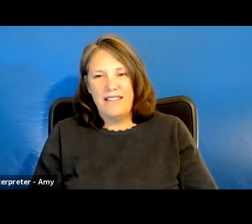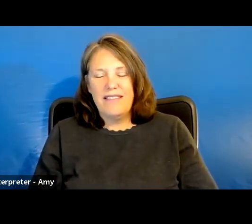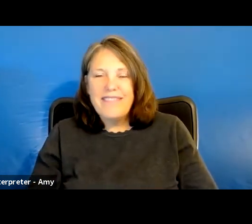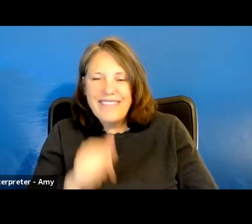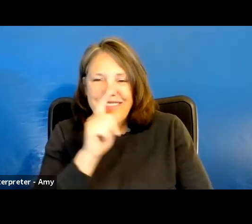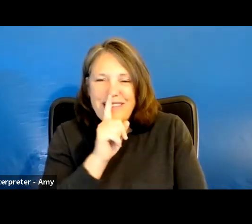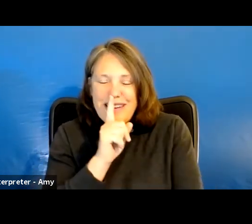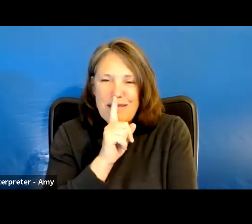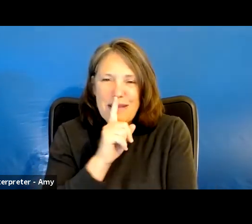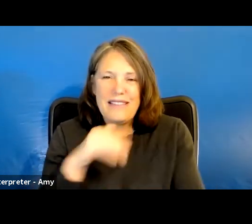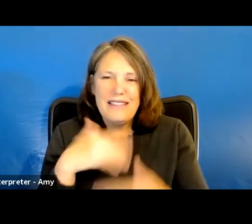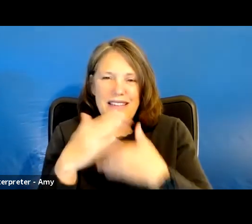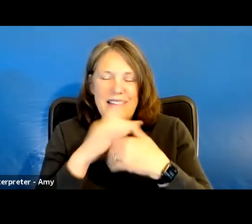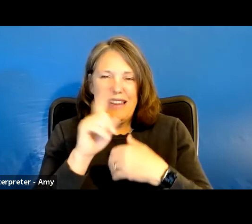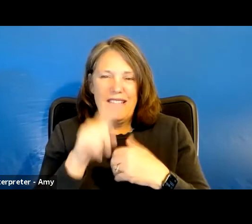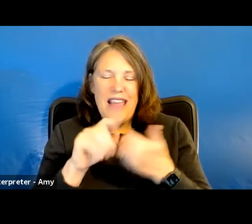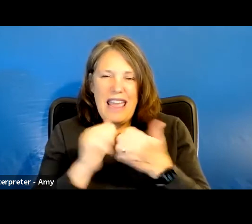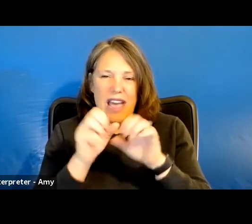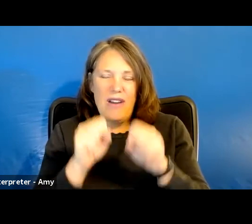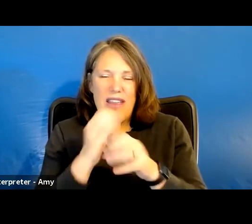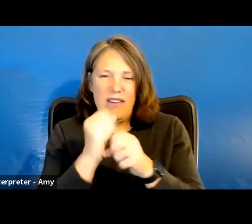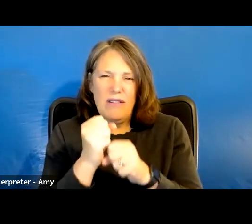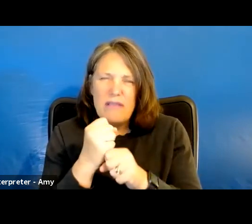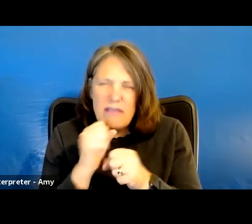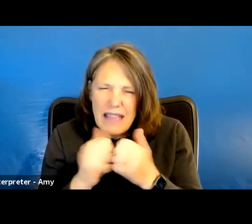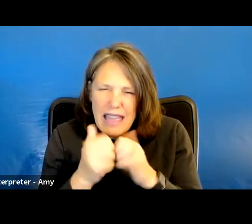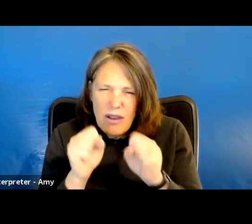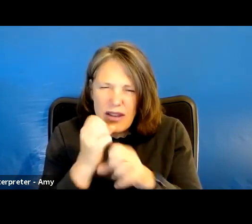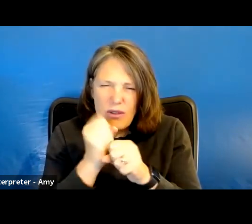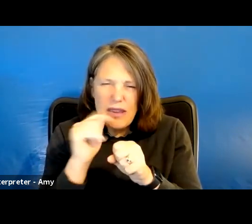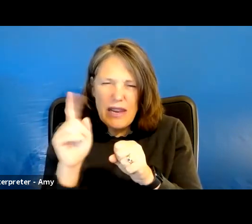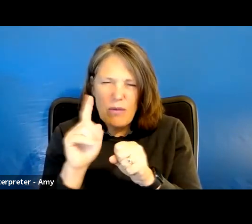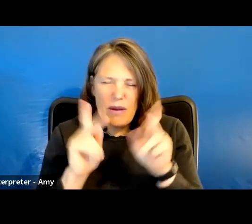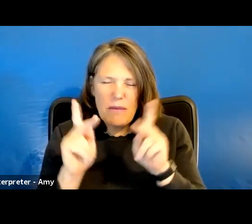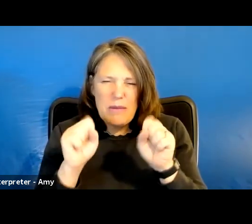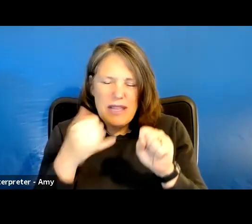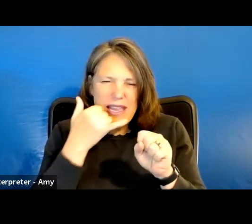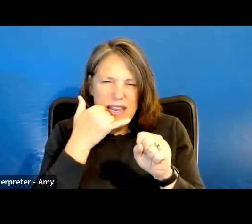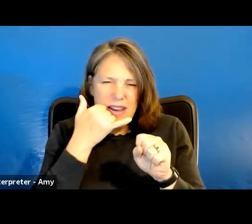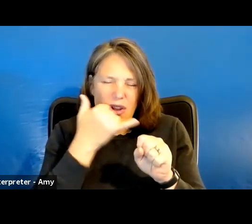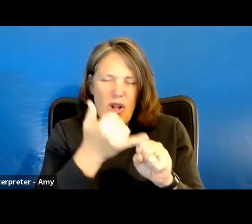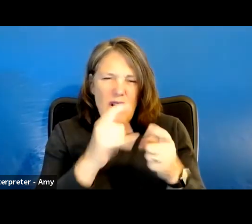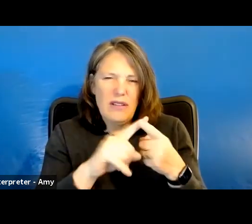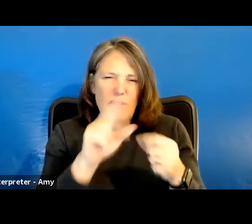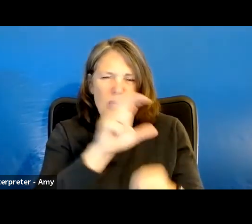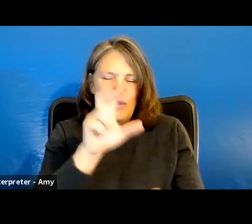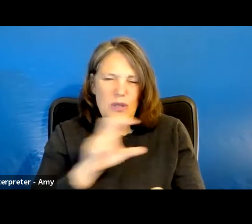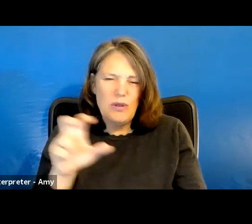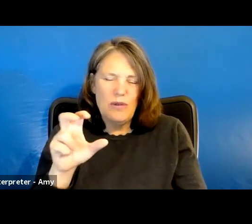The next one is, how can you get it where, okay, how can you get it where people can call into the Zoom meetings?